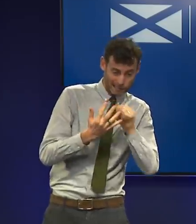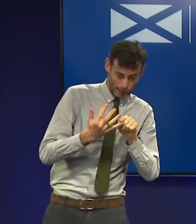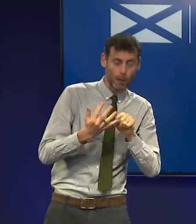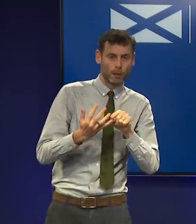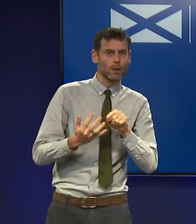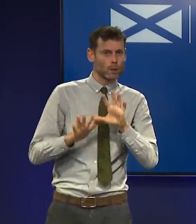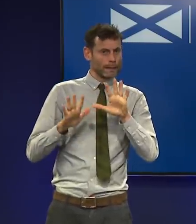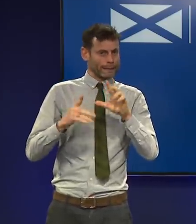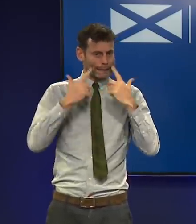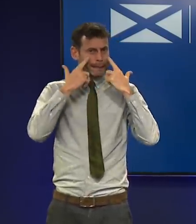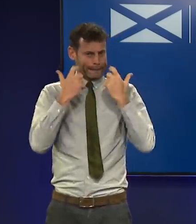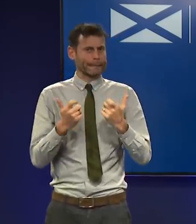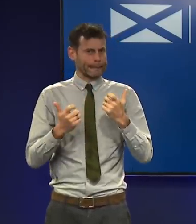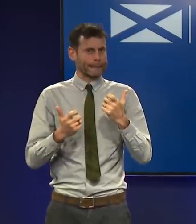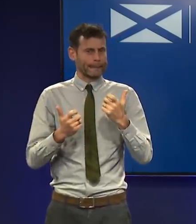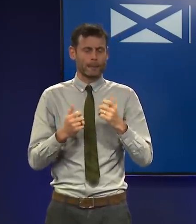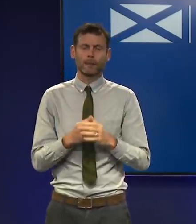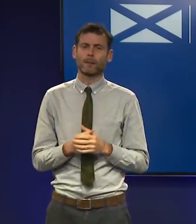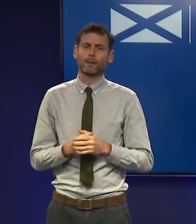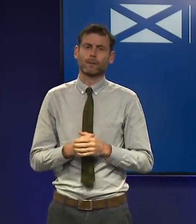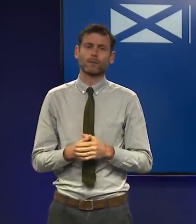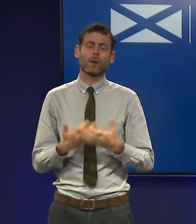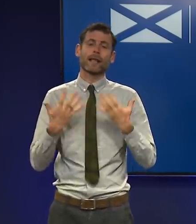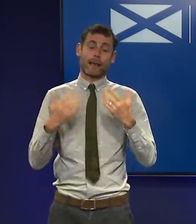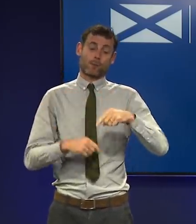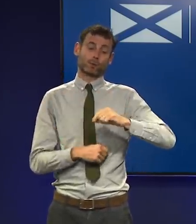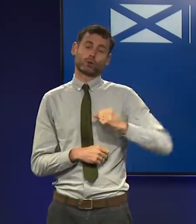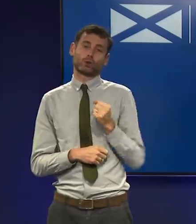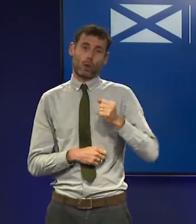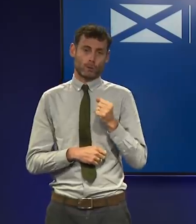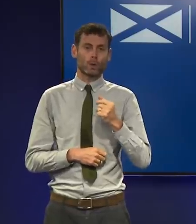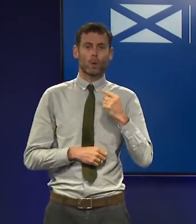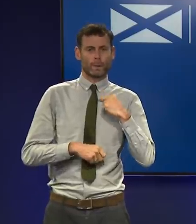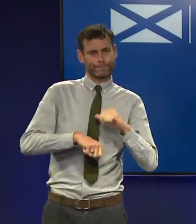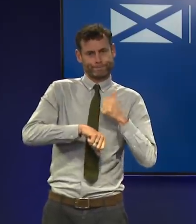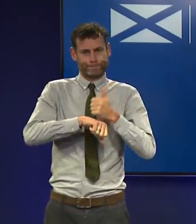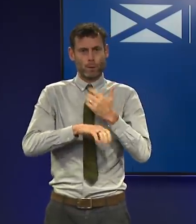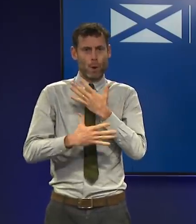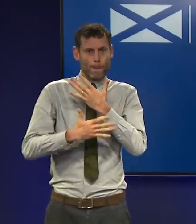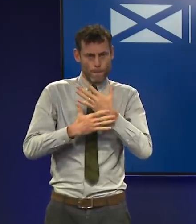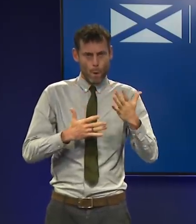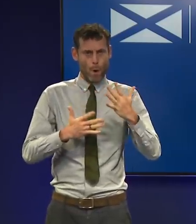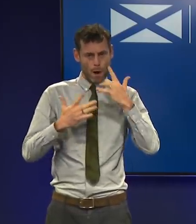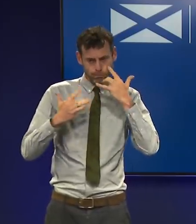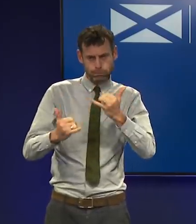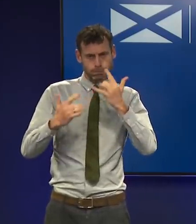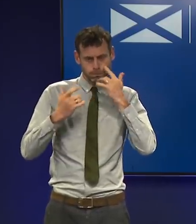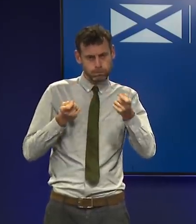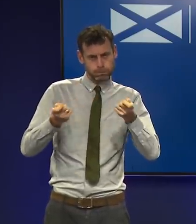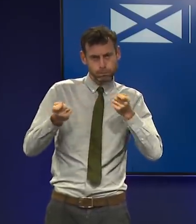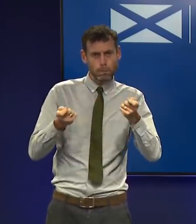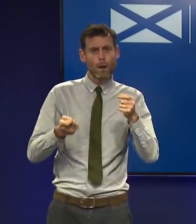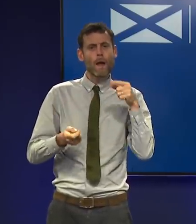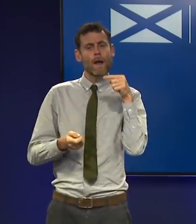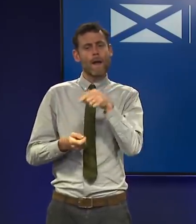Let me turn now to the situation in Scotland. We have stepped up our surveillance in recent days and I want to thank public health teams